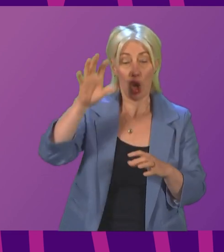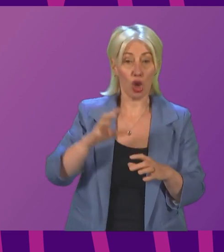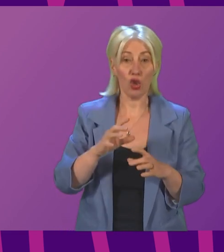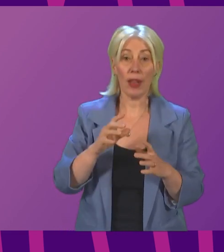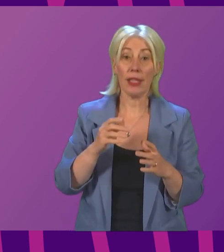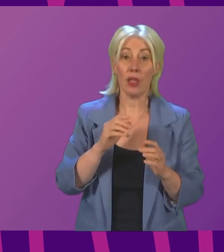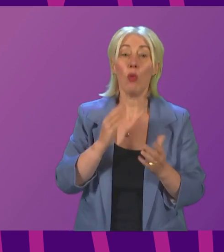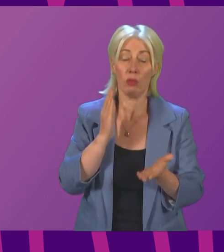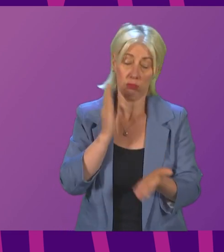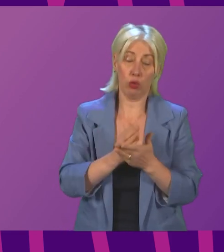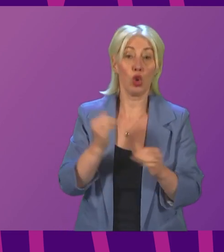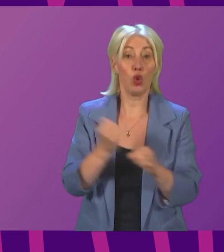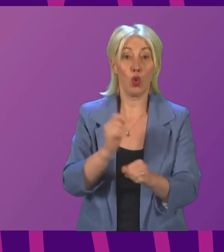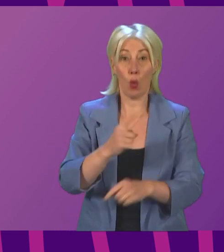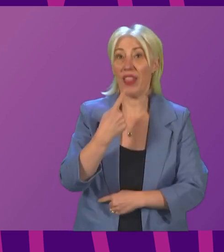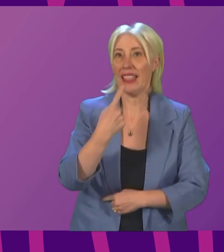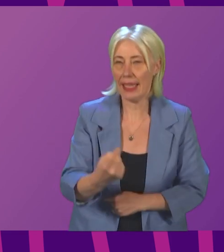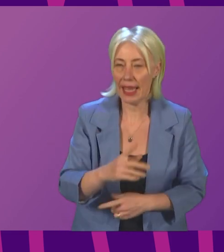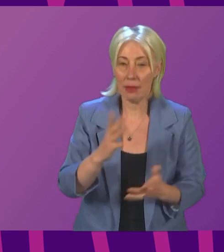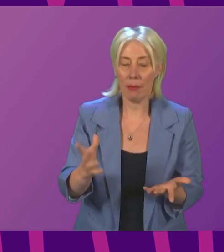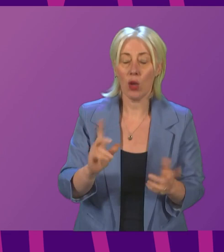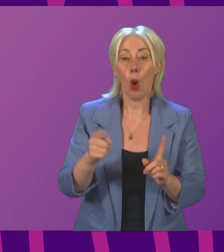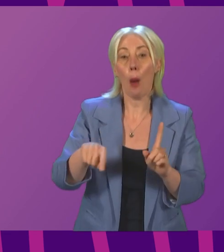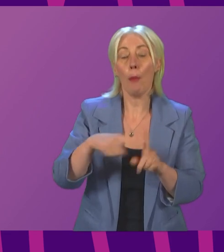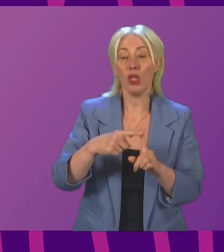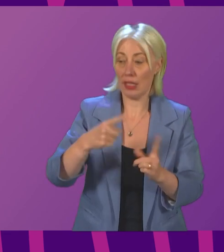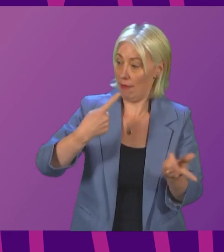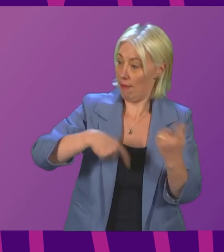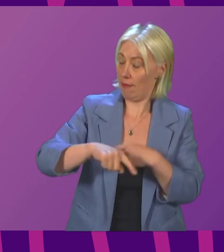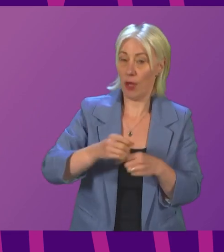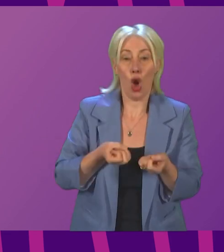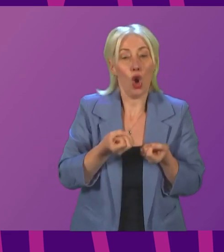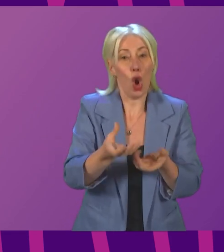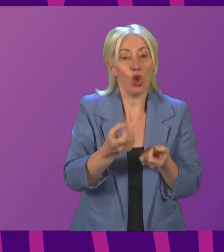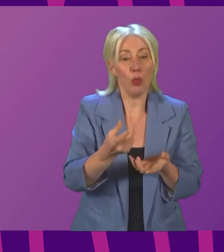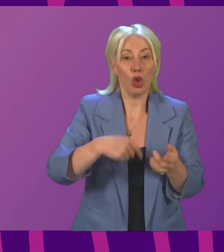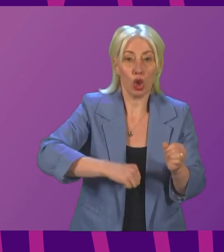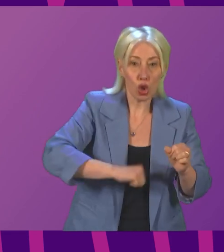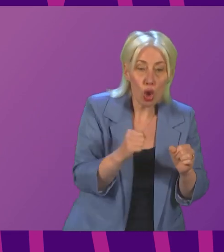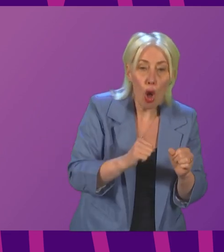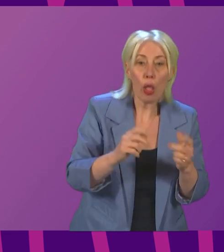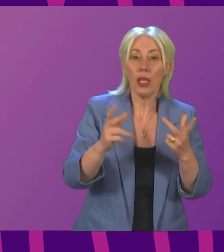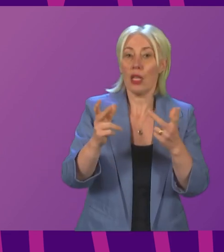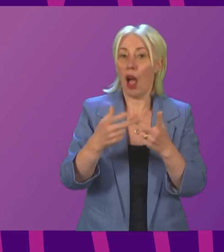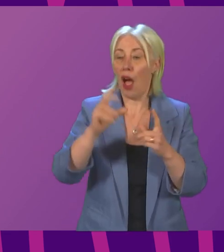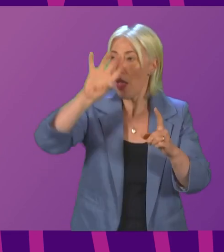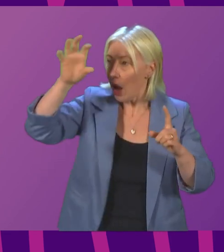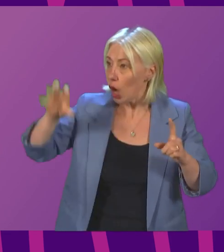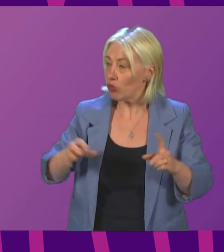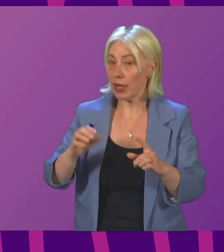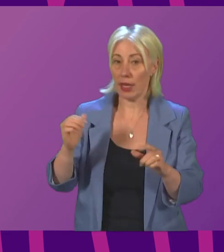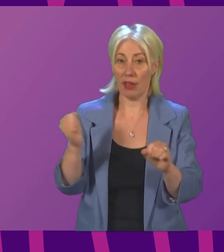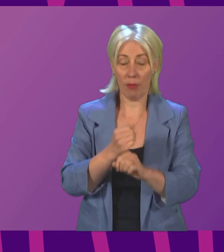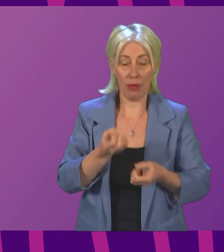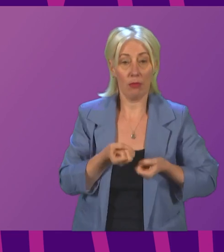on the commitments they made. Can the First Minister outline what positive contributions Scotland and the other devolved nations and states of the world have made to